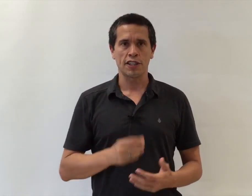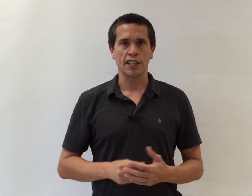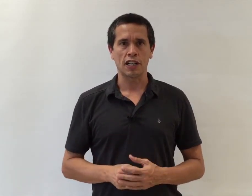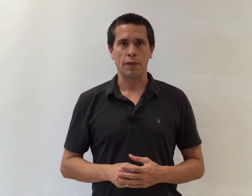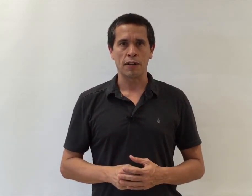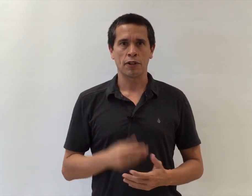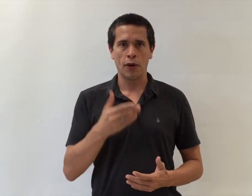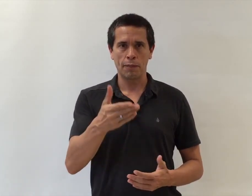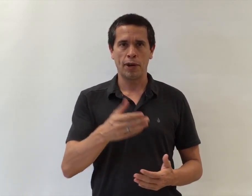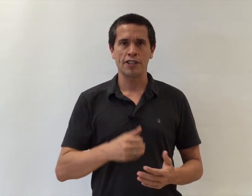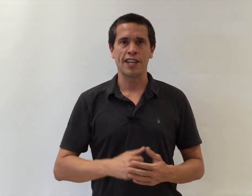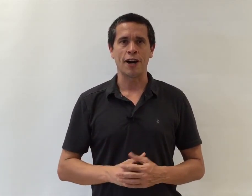sticking out of your mouth. Go ahead and pause now.